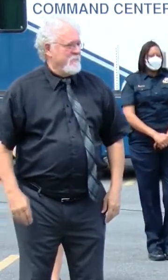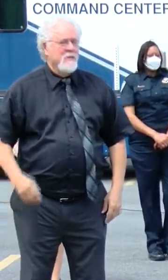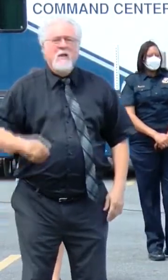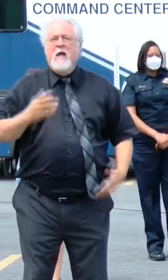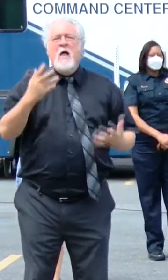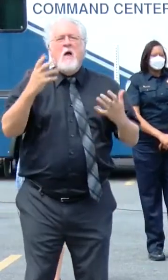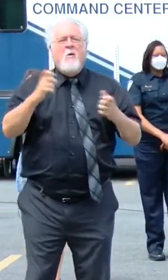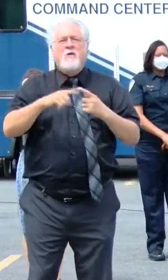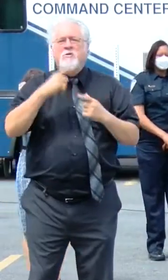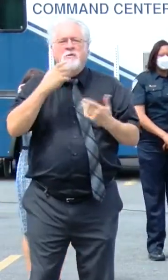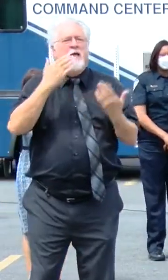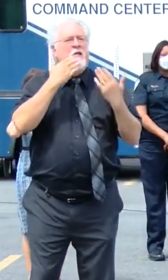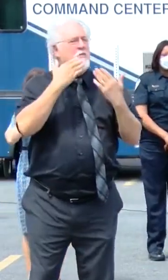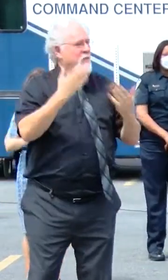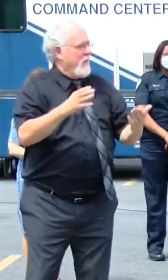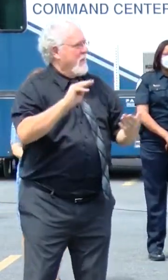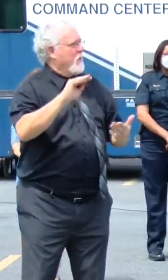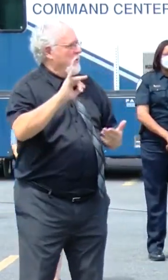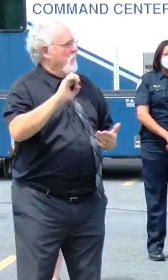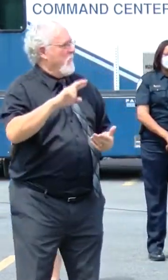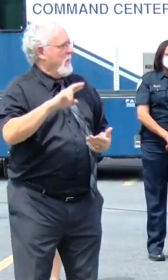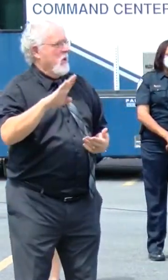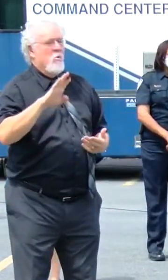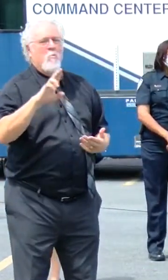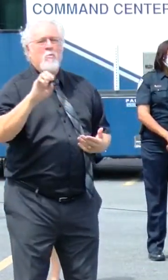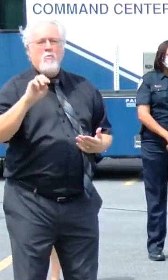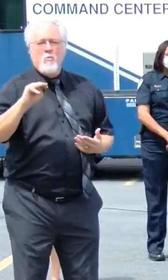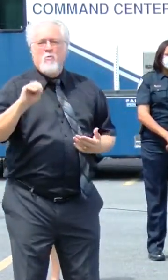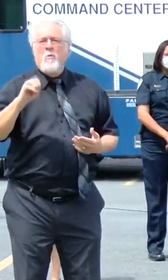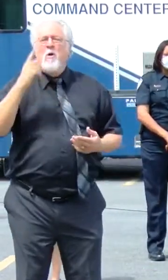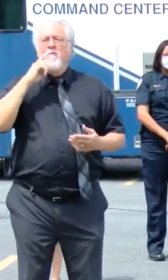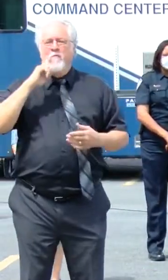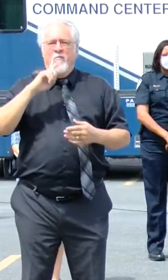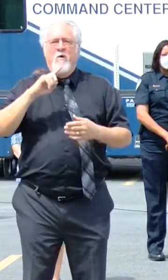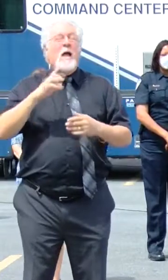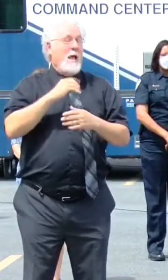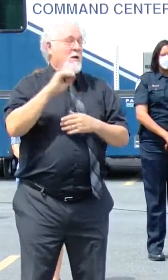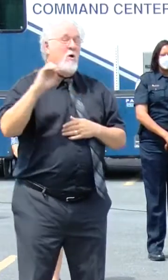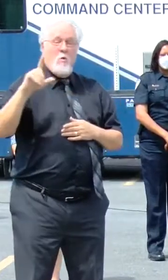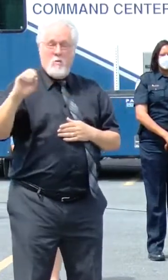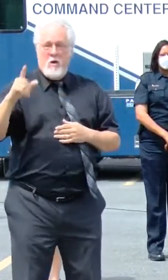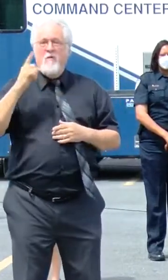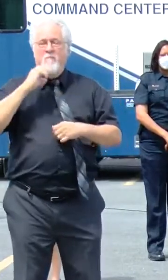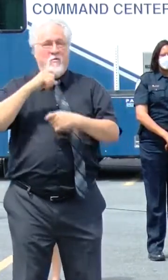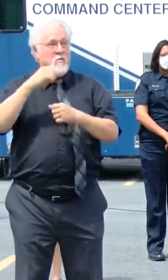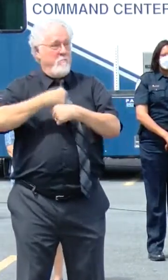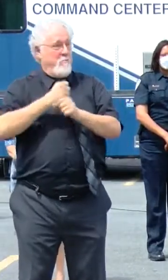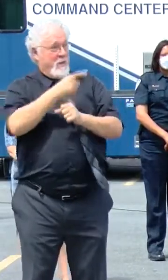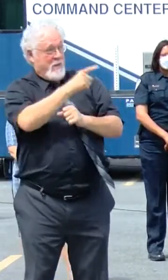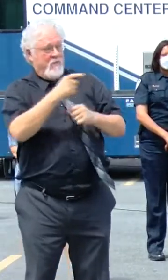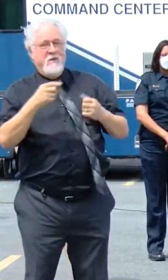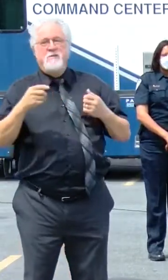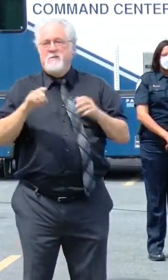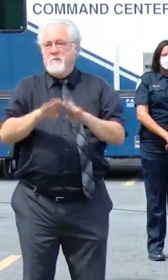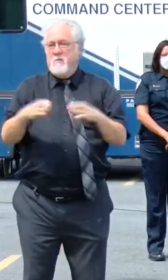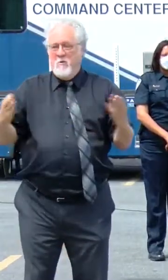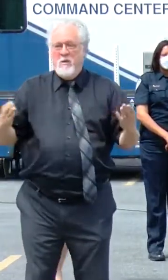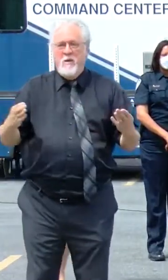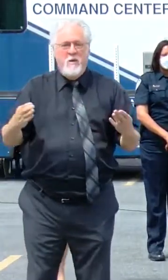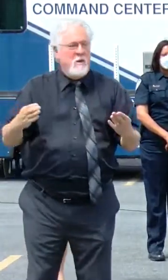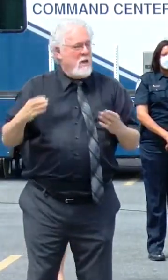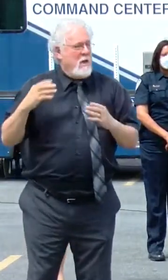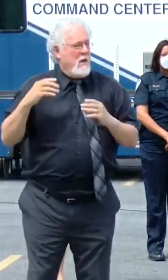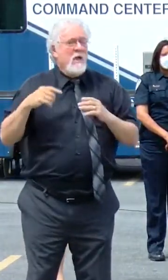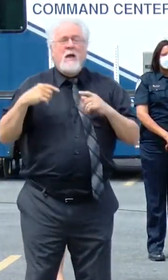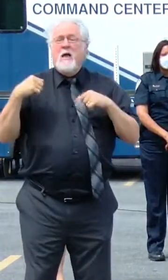Just wanted to say thank you, Mayor Broome, for setting up and building for making this available. It has